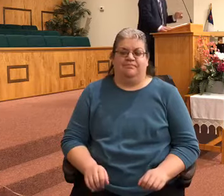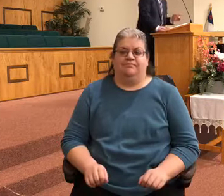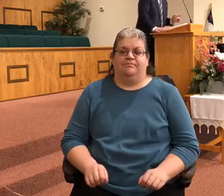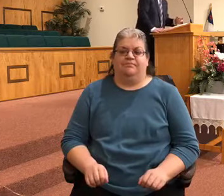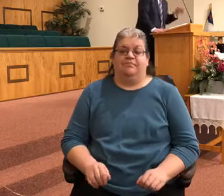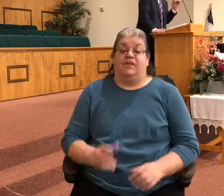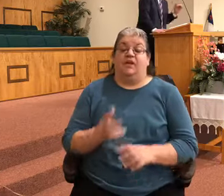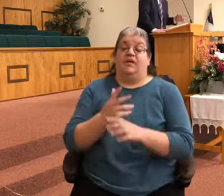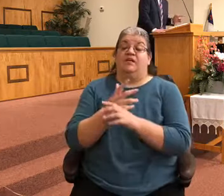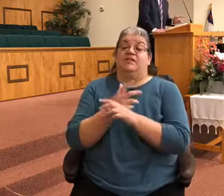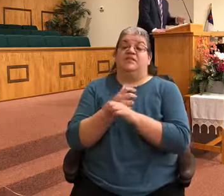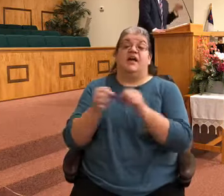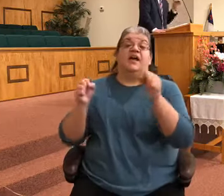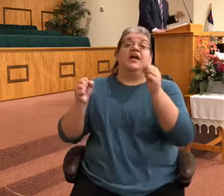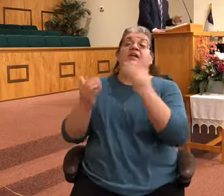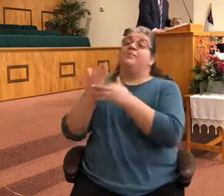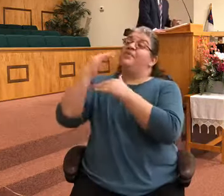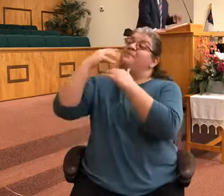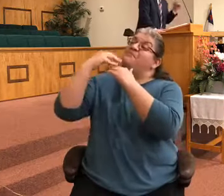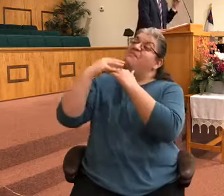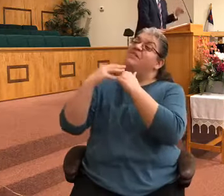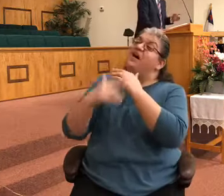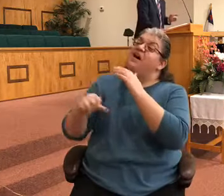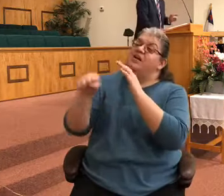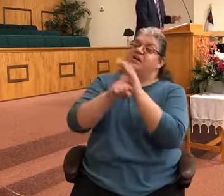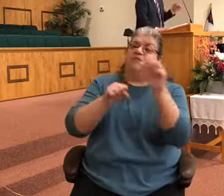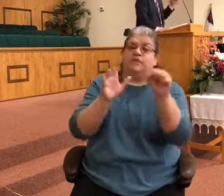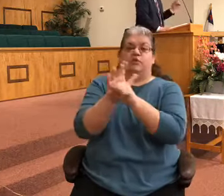spade by the blood of the crucify one